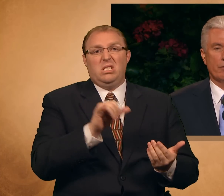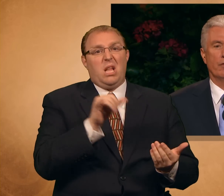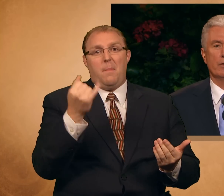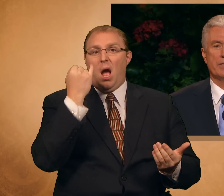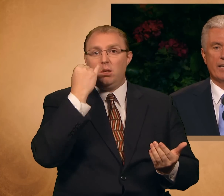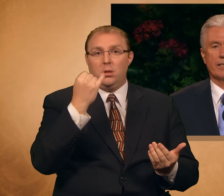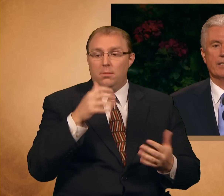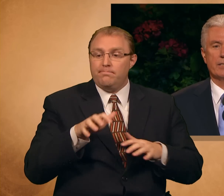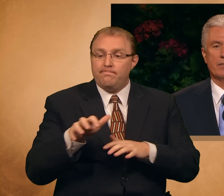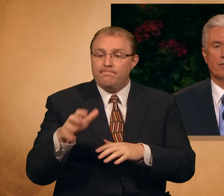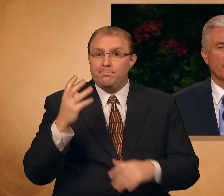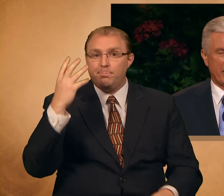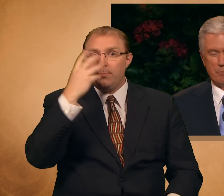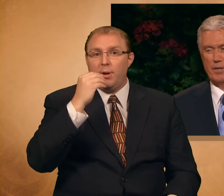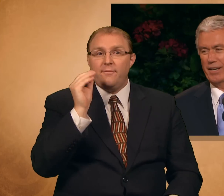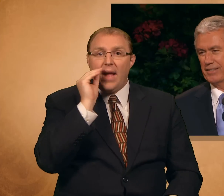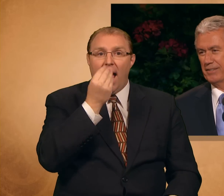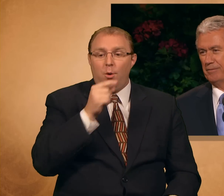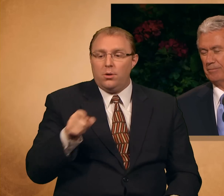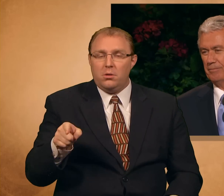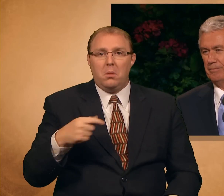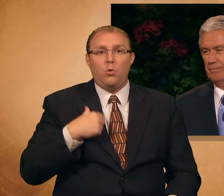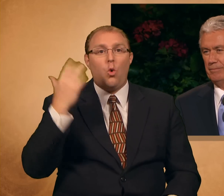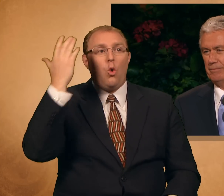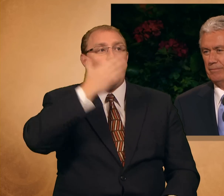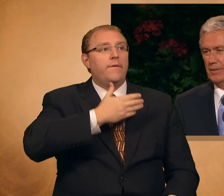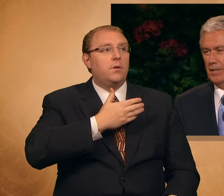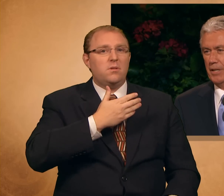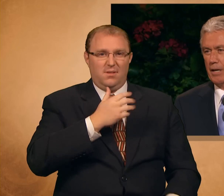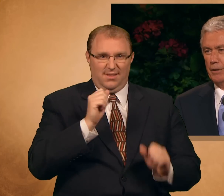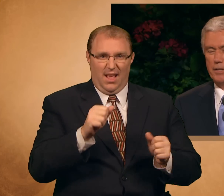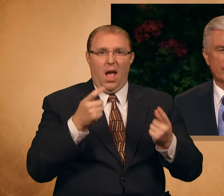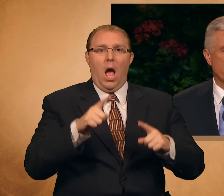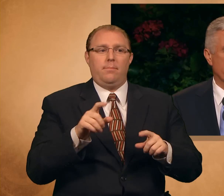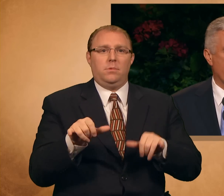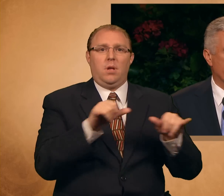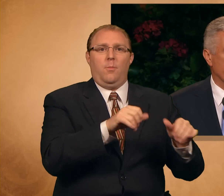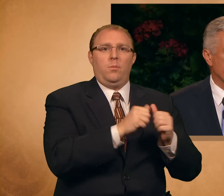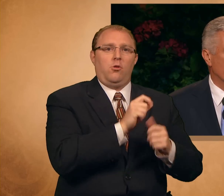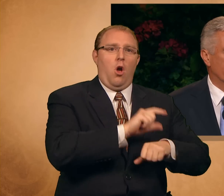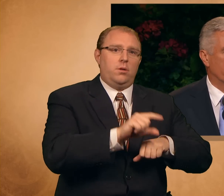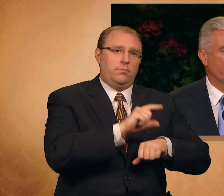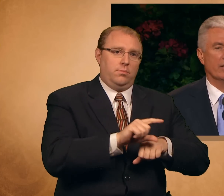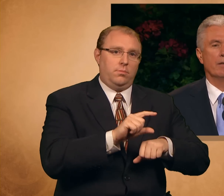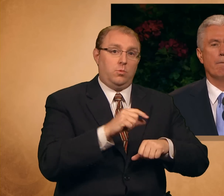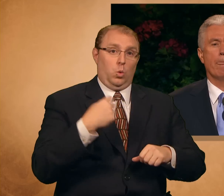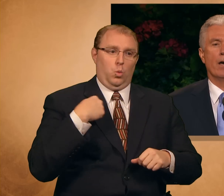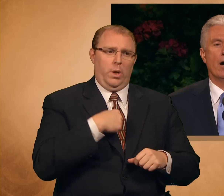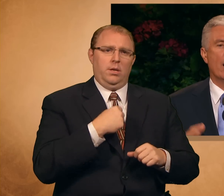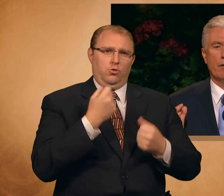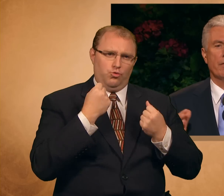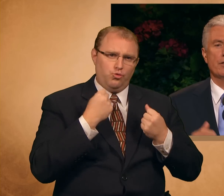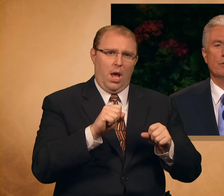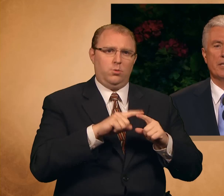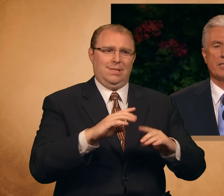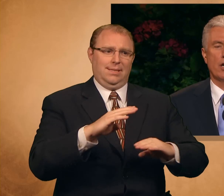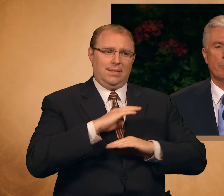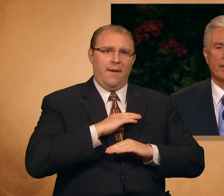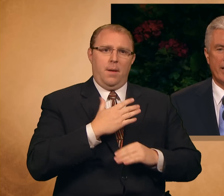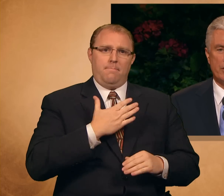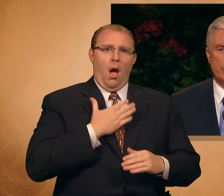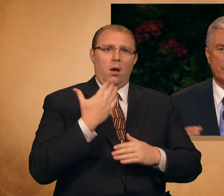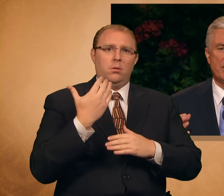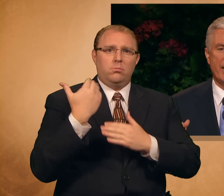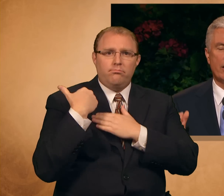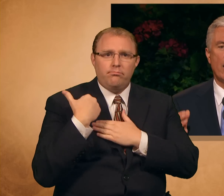a beautiful, delicate forget-me-not. In our diligent efforts to fulfill all of the duties and